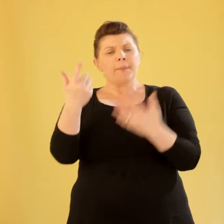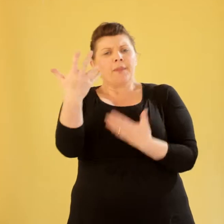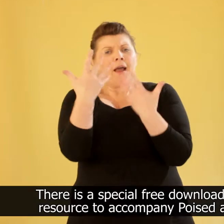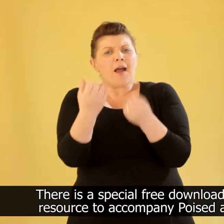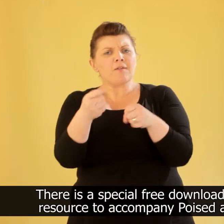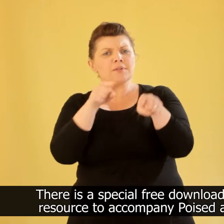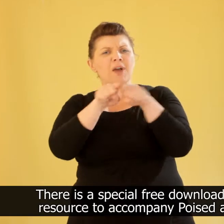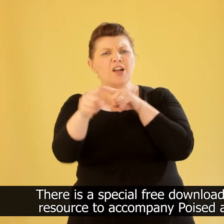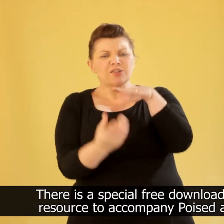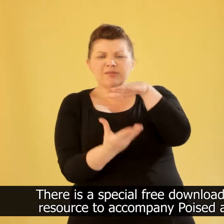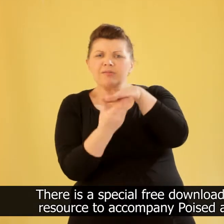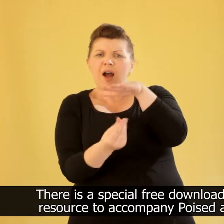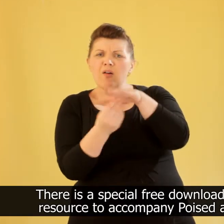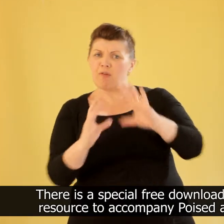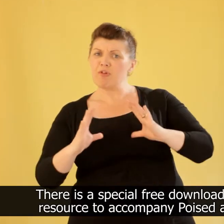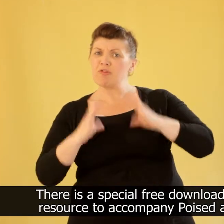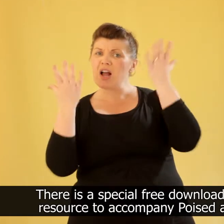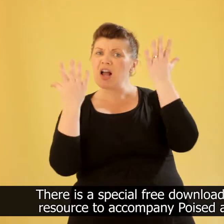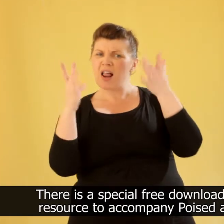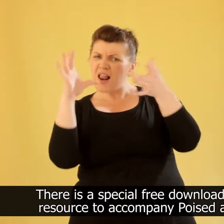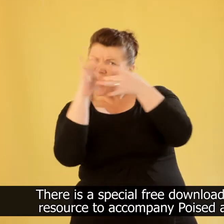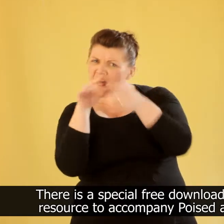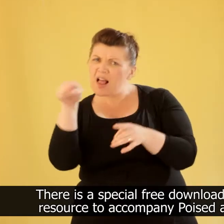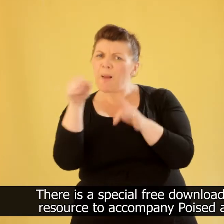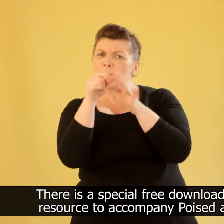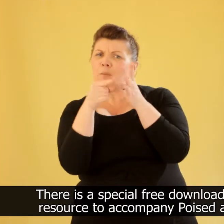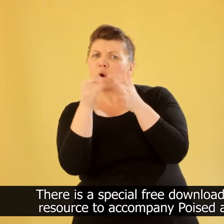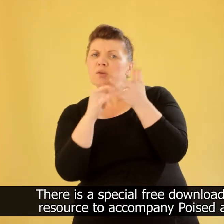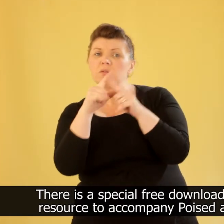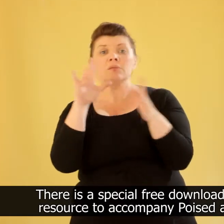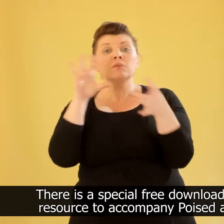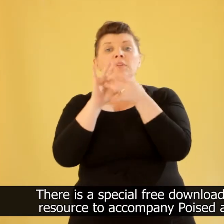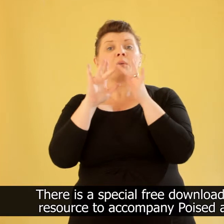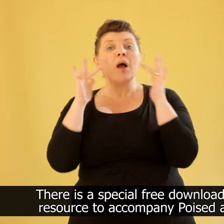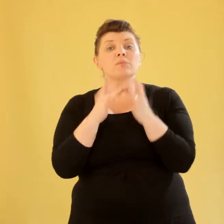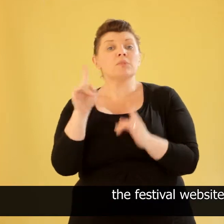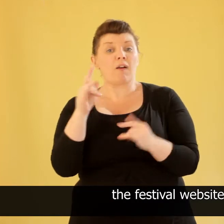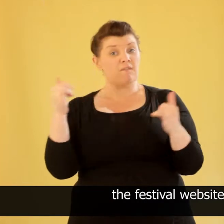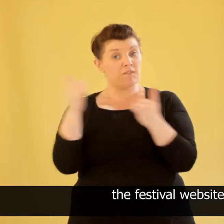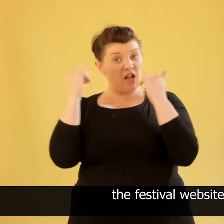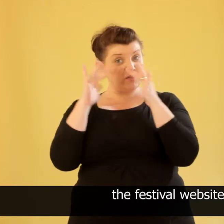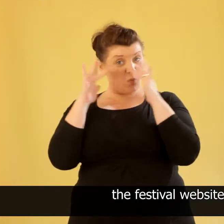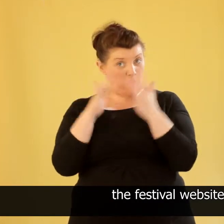There is a special free downloadable learning resource to accompany Poised, available from the festival website.